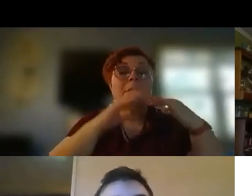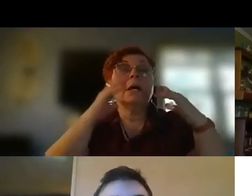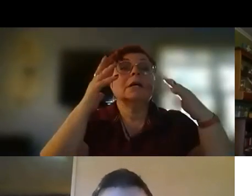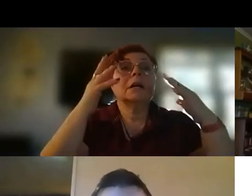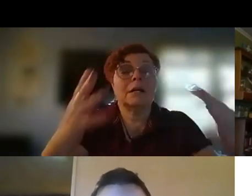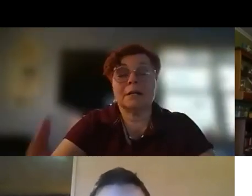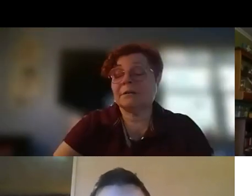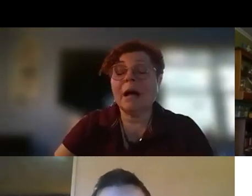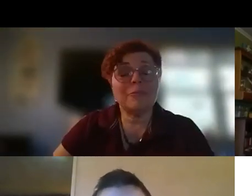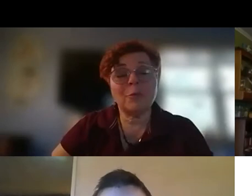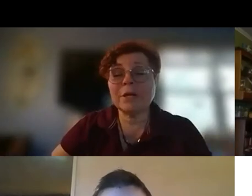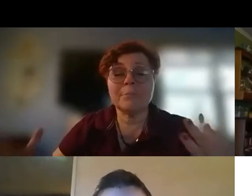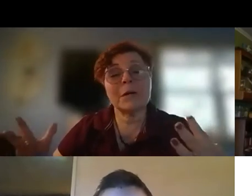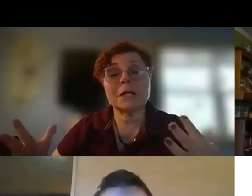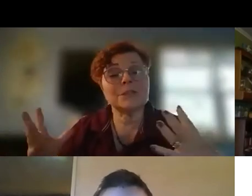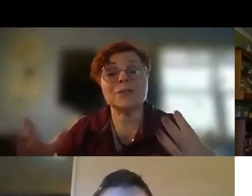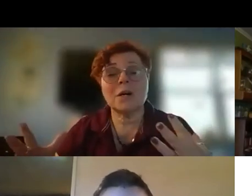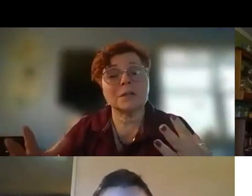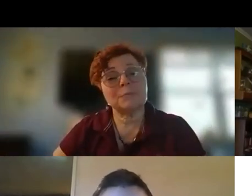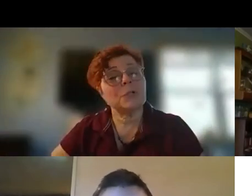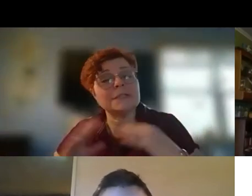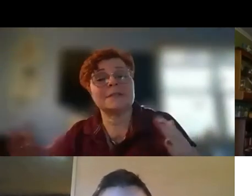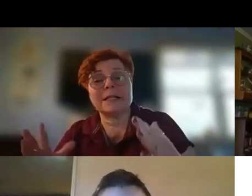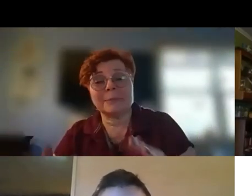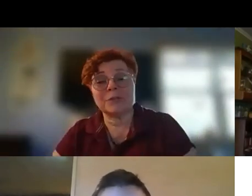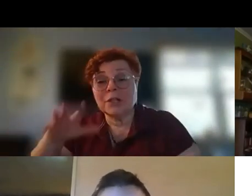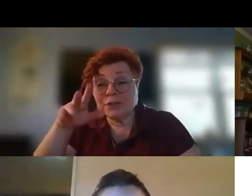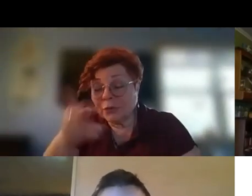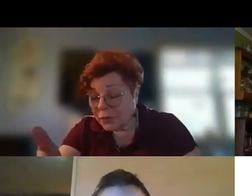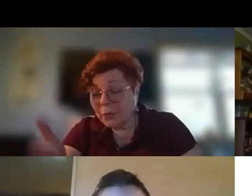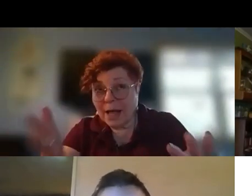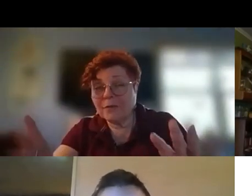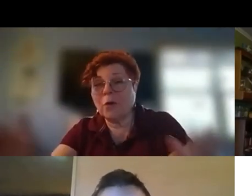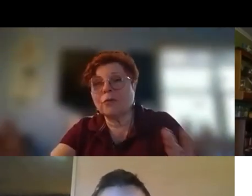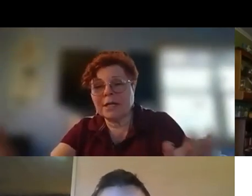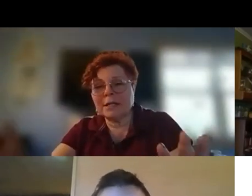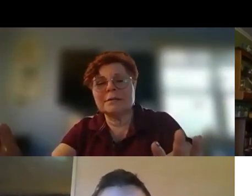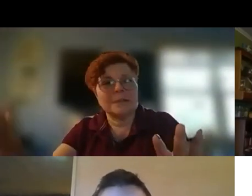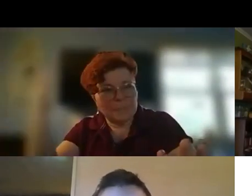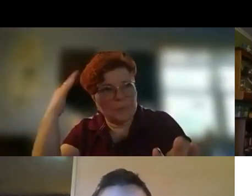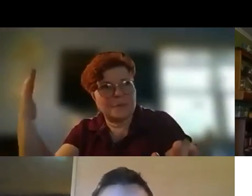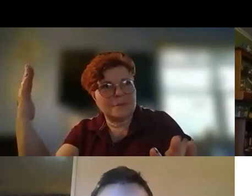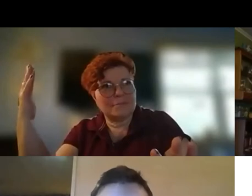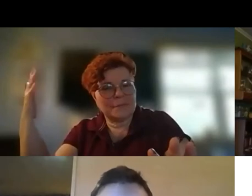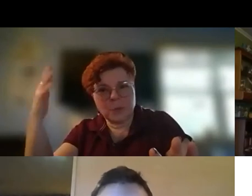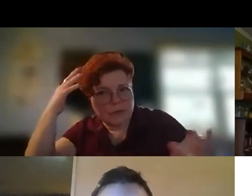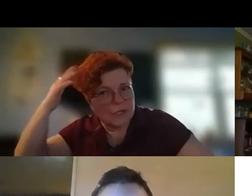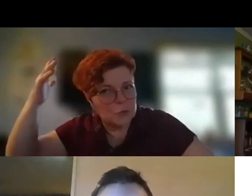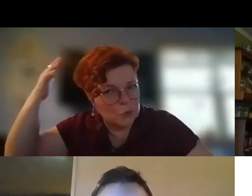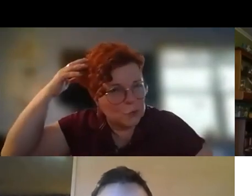top 40 American songs put into sign language. So you have already a depth. Whether or not you choose